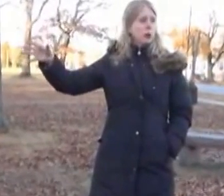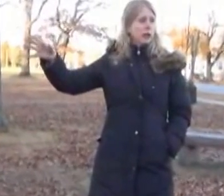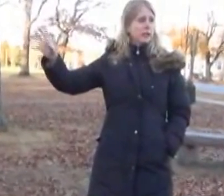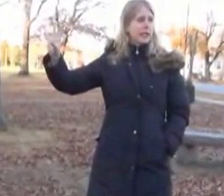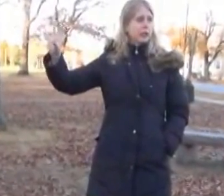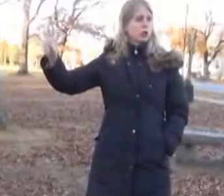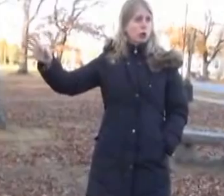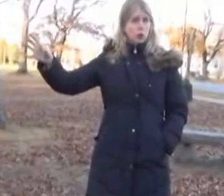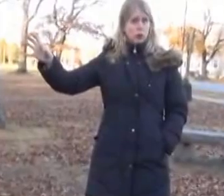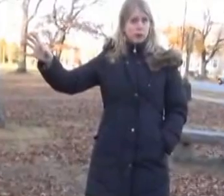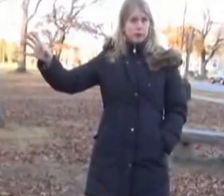months, had a stroke.